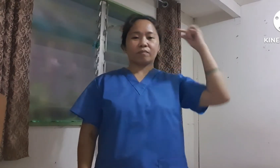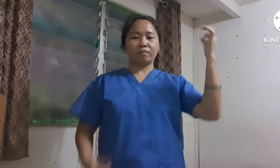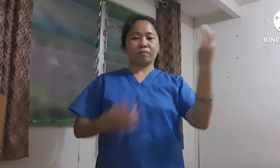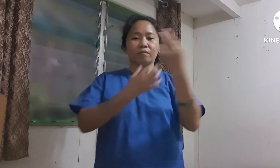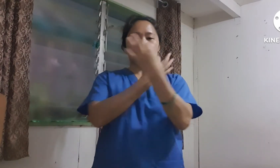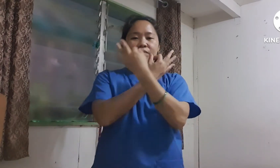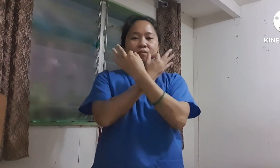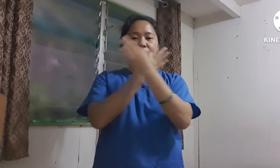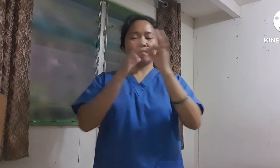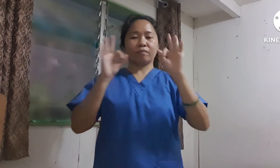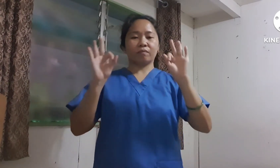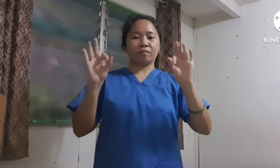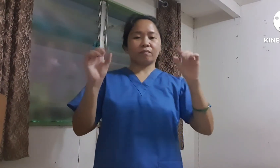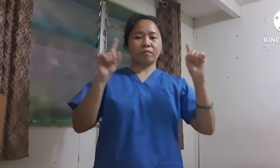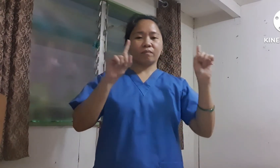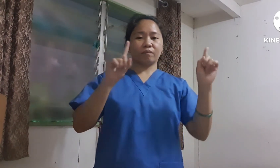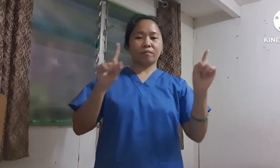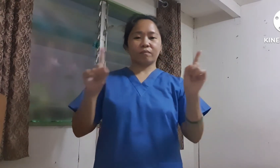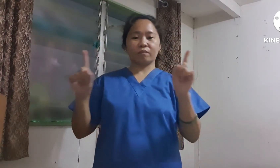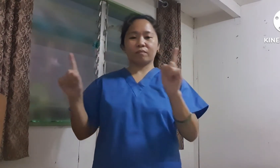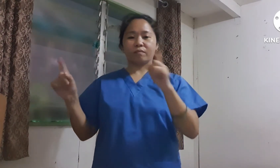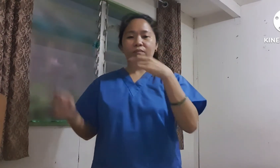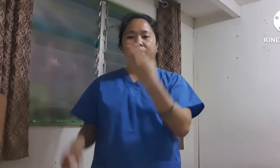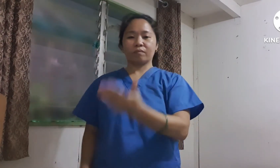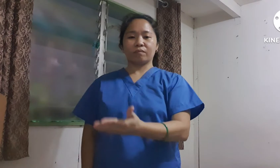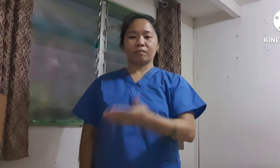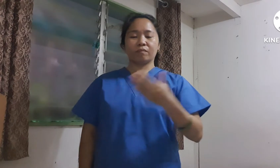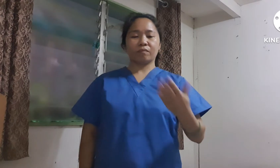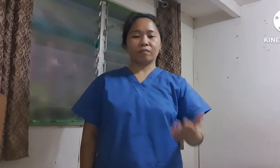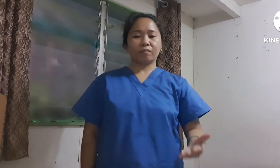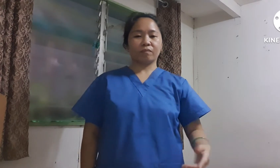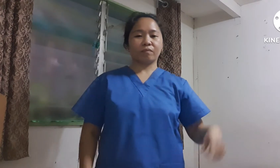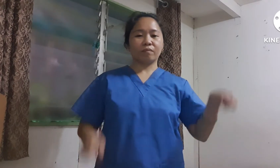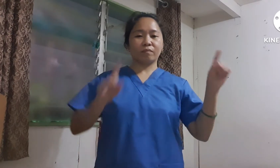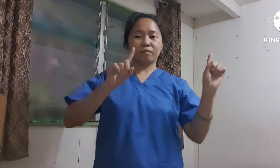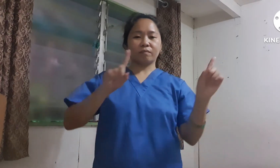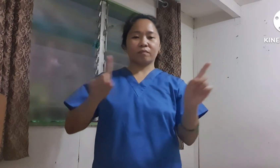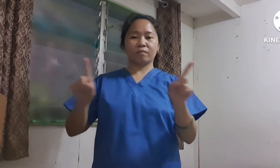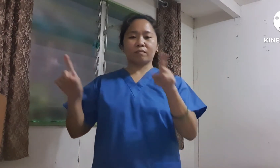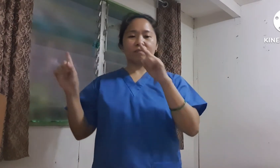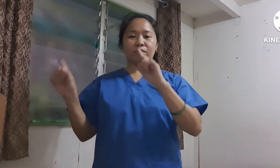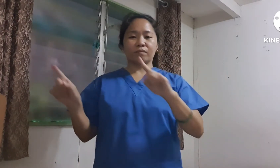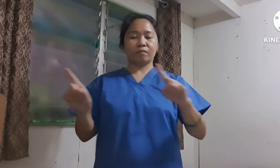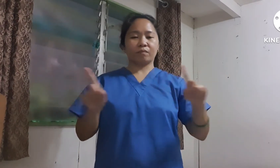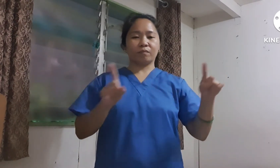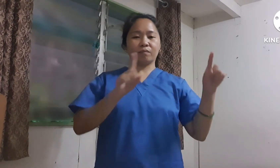free Free To do the things I want to do